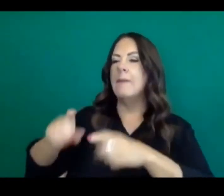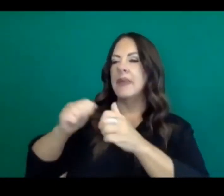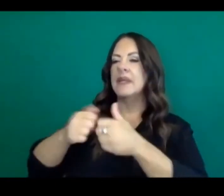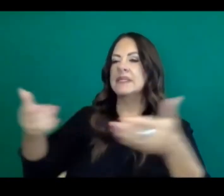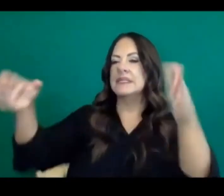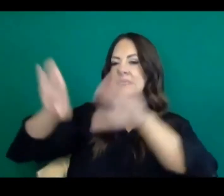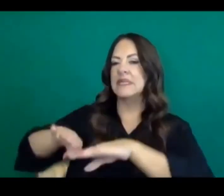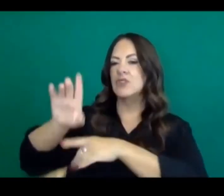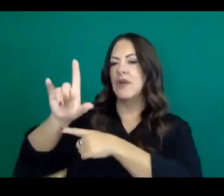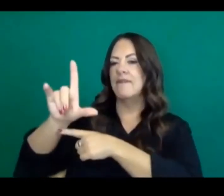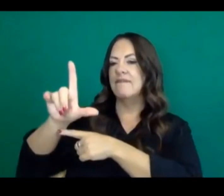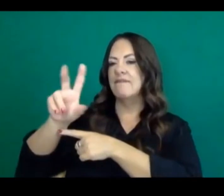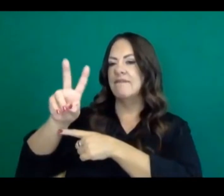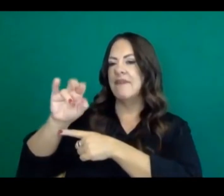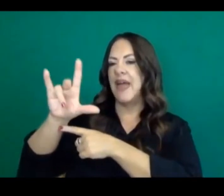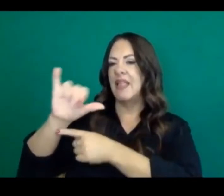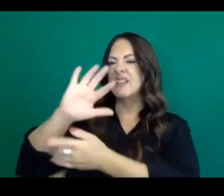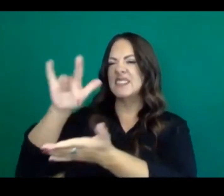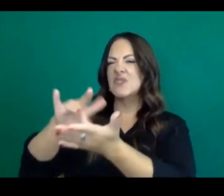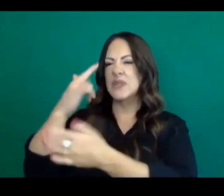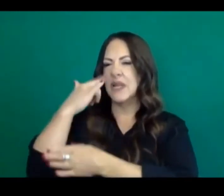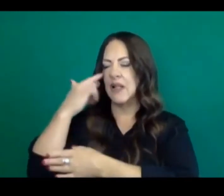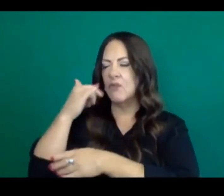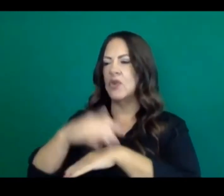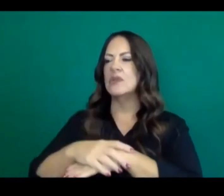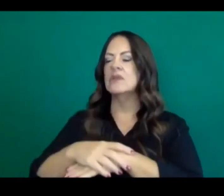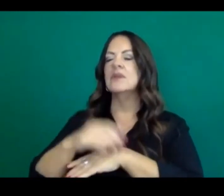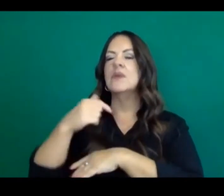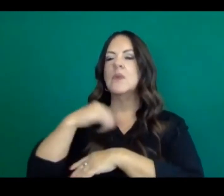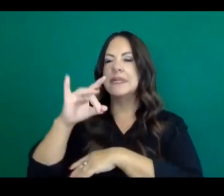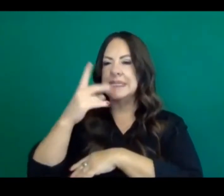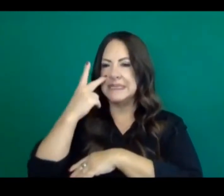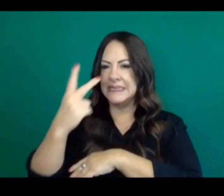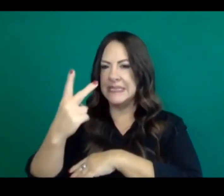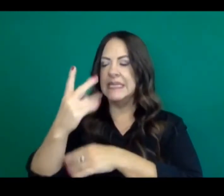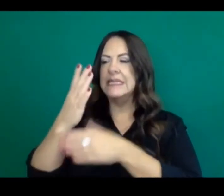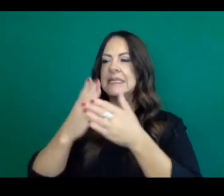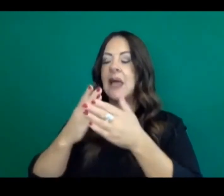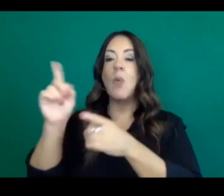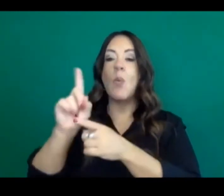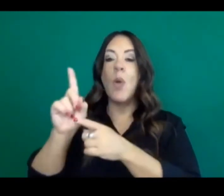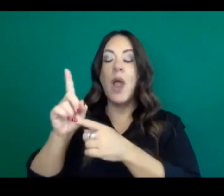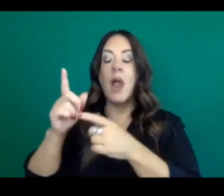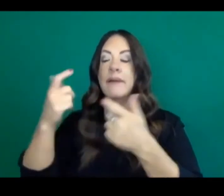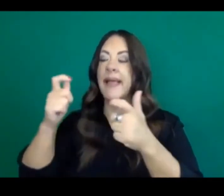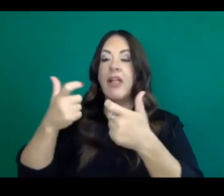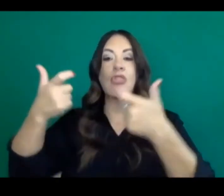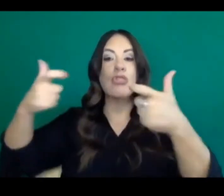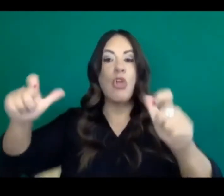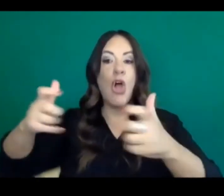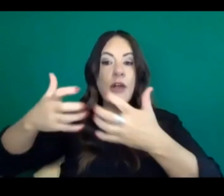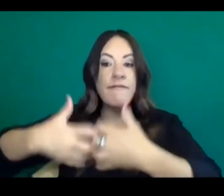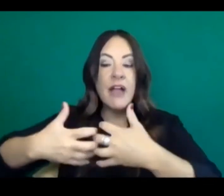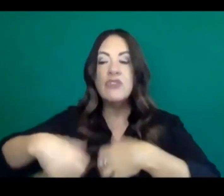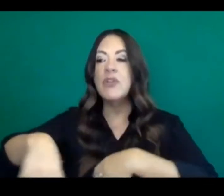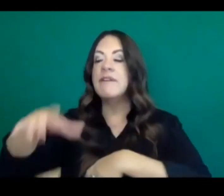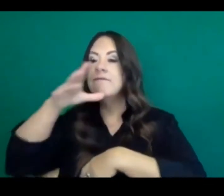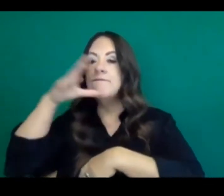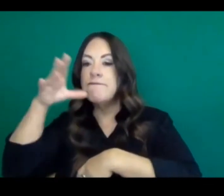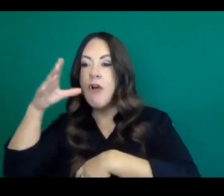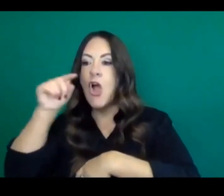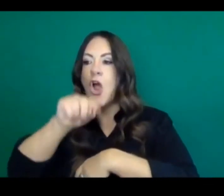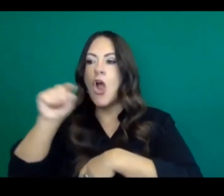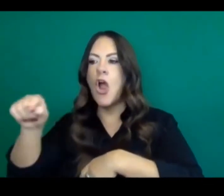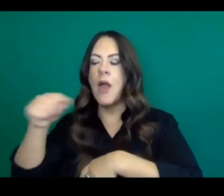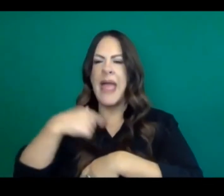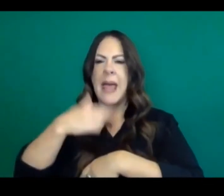We have seen a number of outbreaks in some of our essential workplaces, large factories, large farms, really